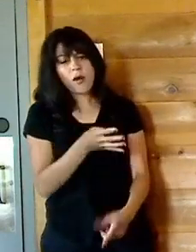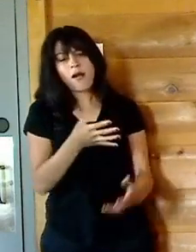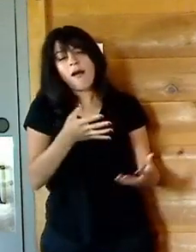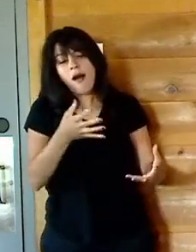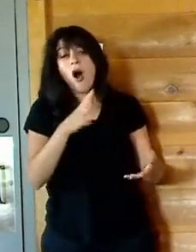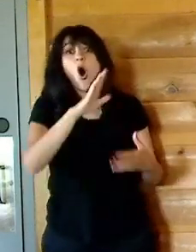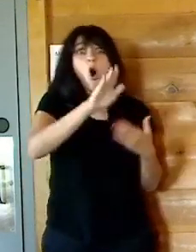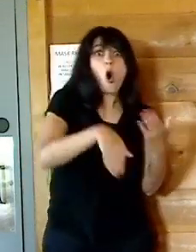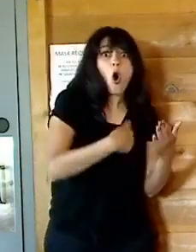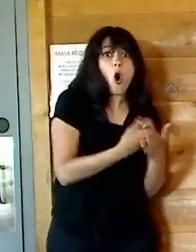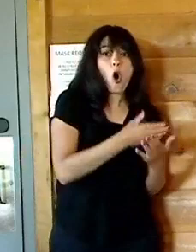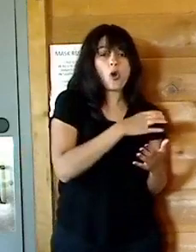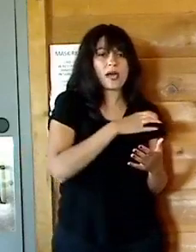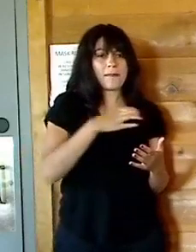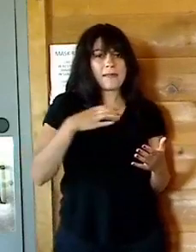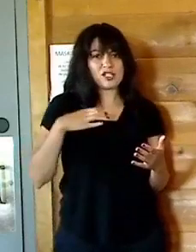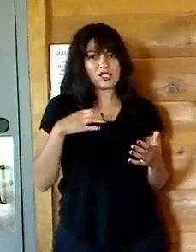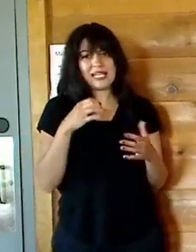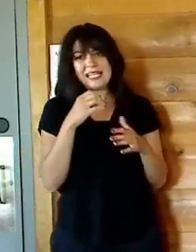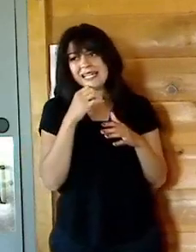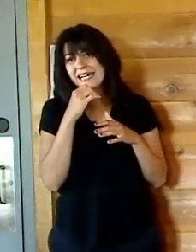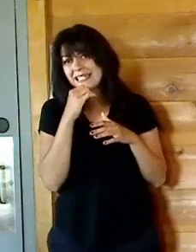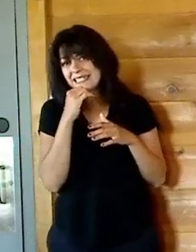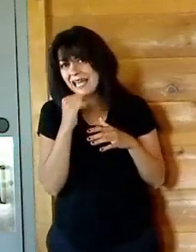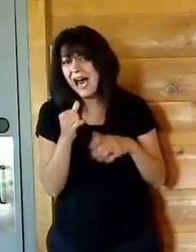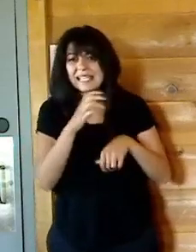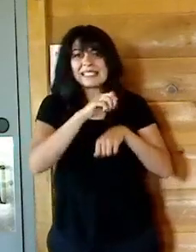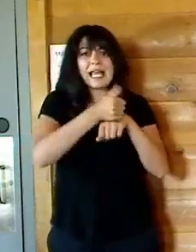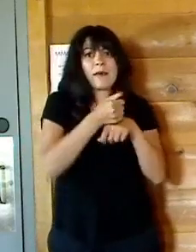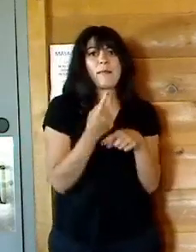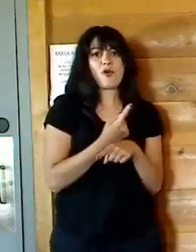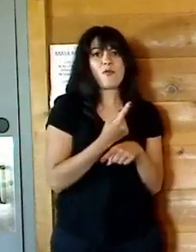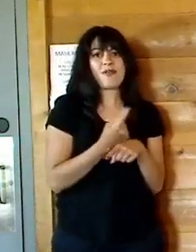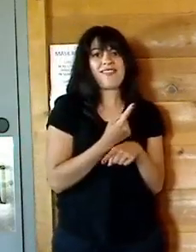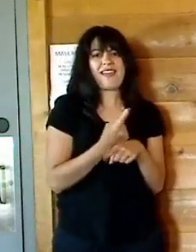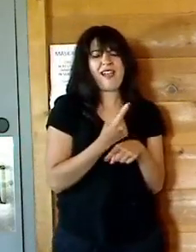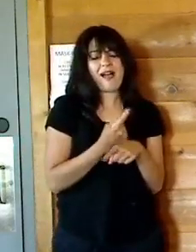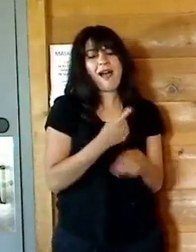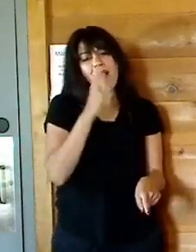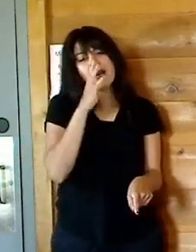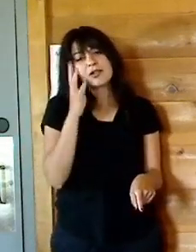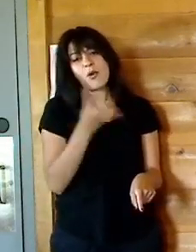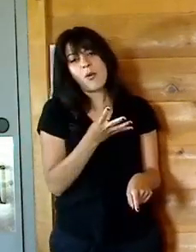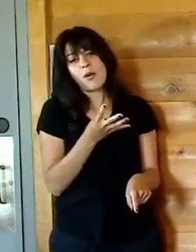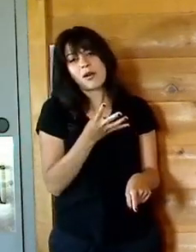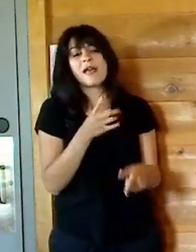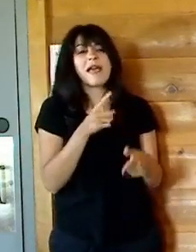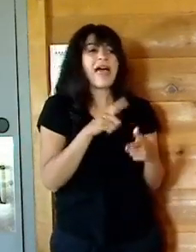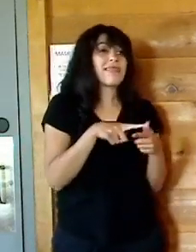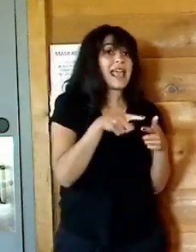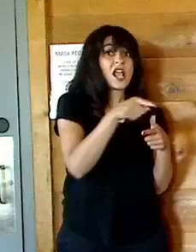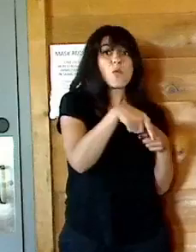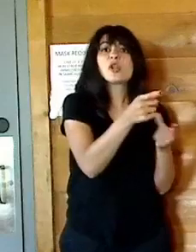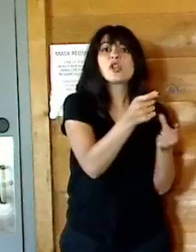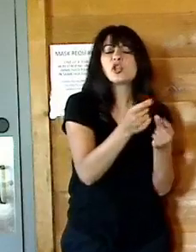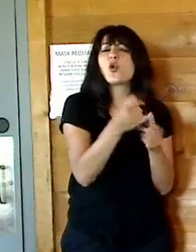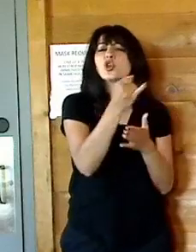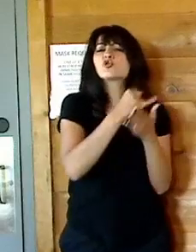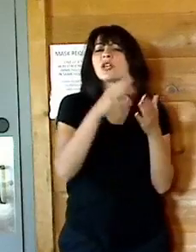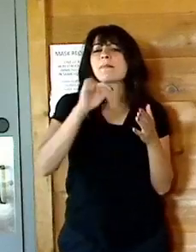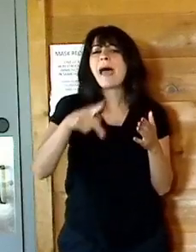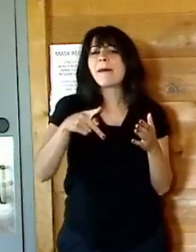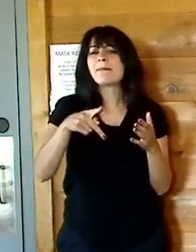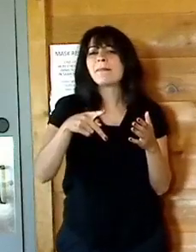commission wasn't totally, wasn't, it wasn't convened appropriately and this commission draws maps. And